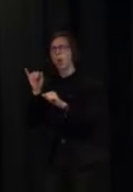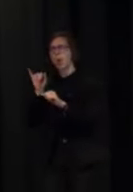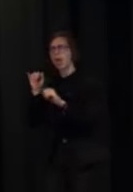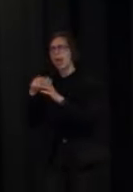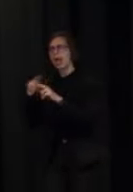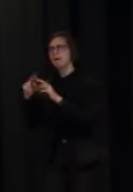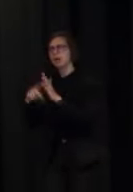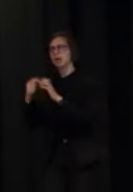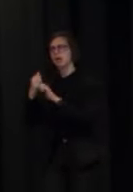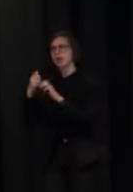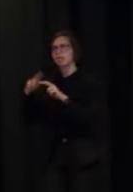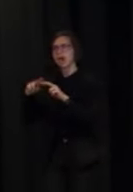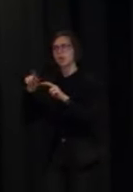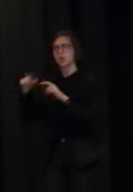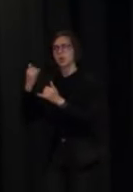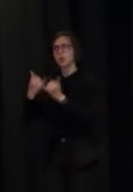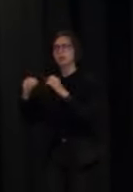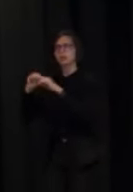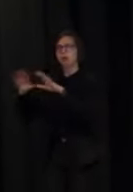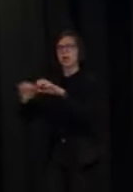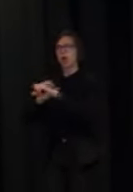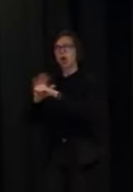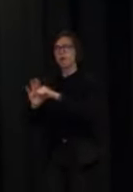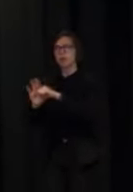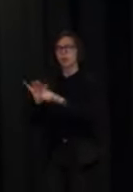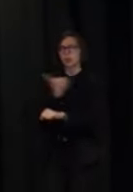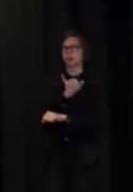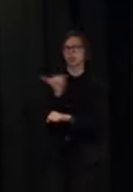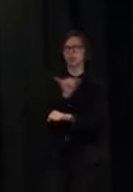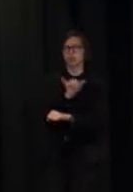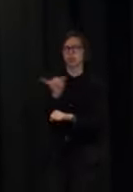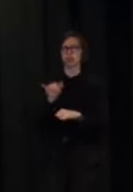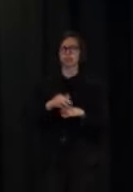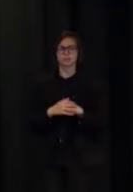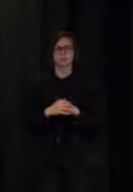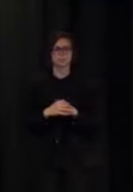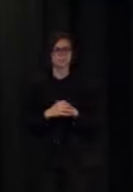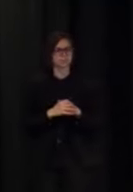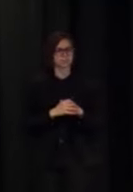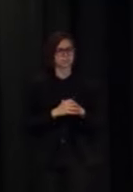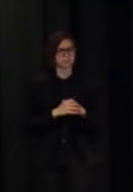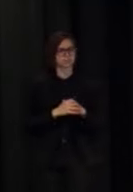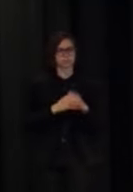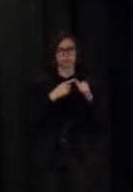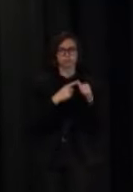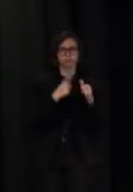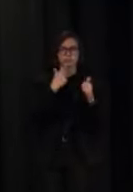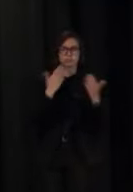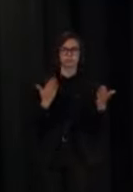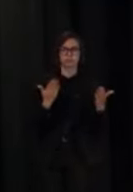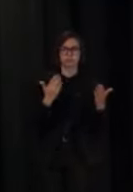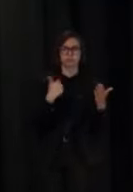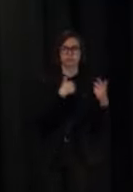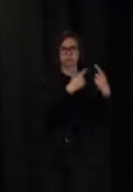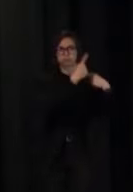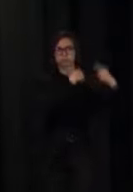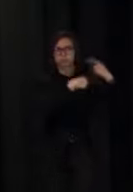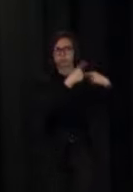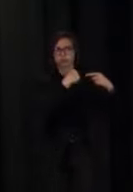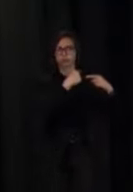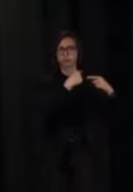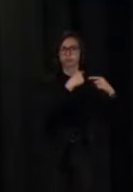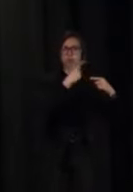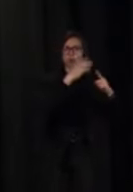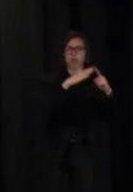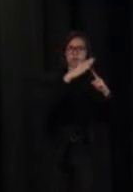challenging to work out. But, look, all I can, all I can apply is either facts that I'm briefed and I don't have a briefing today